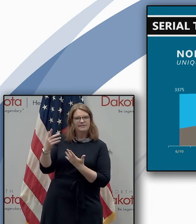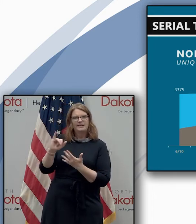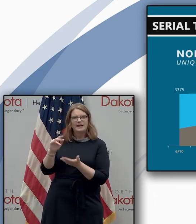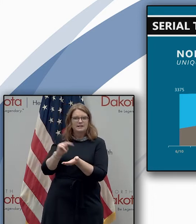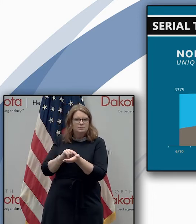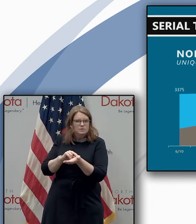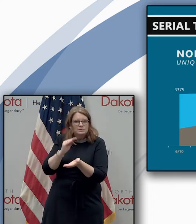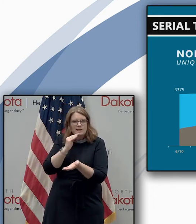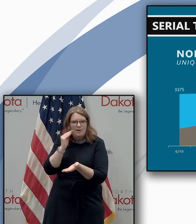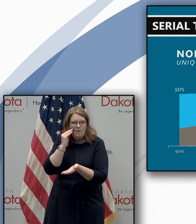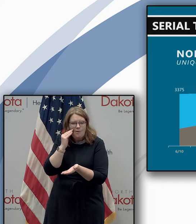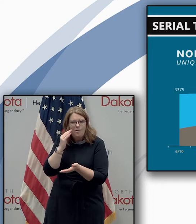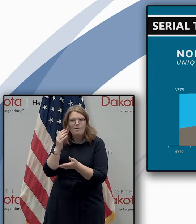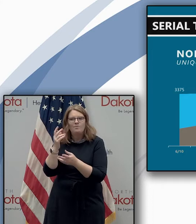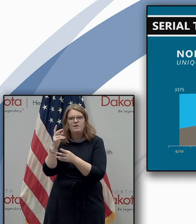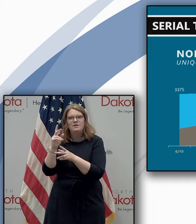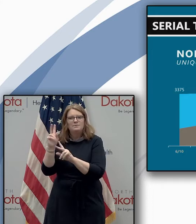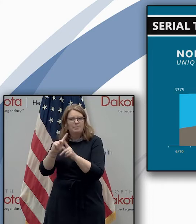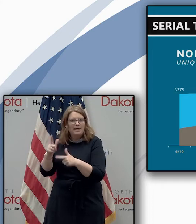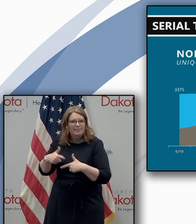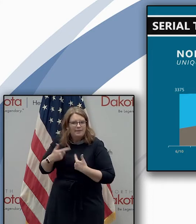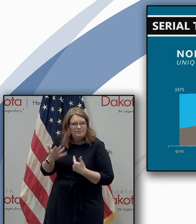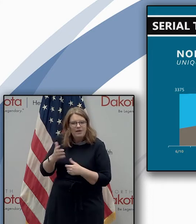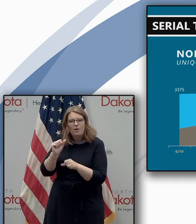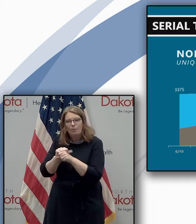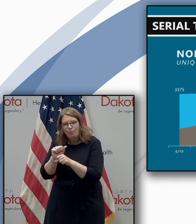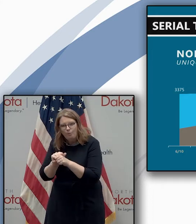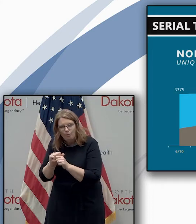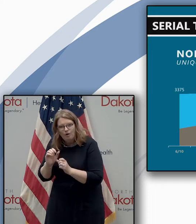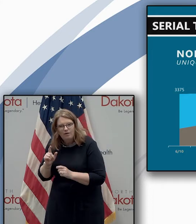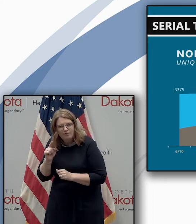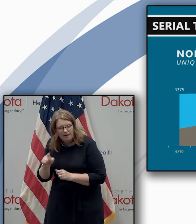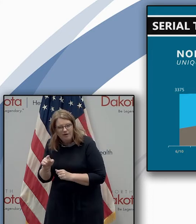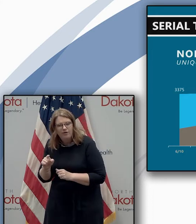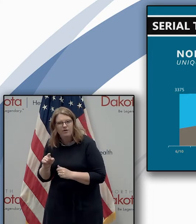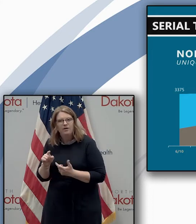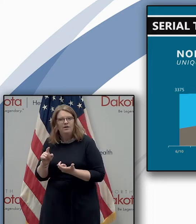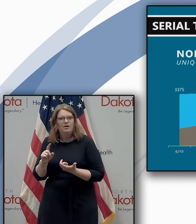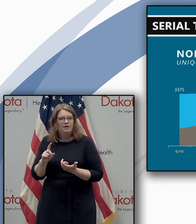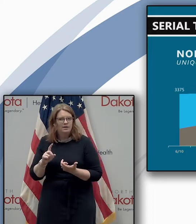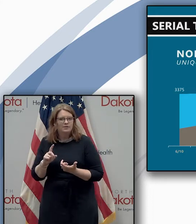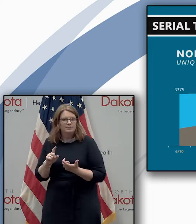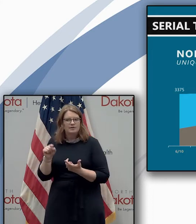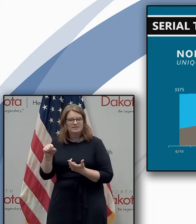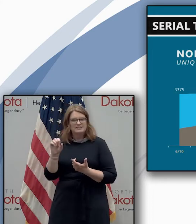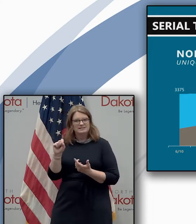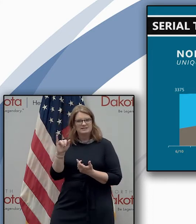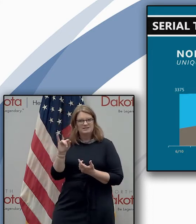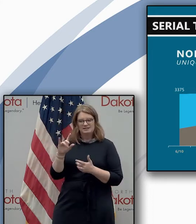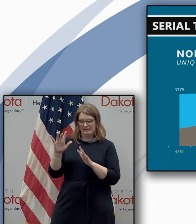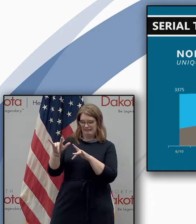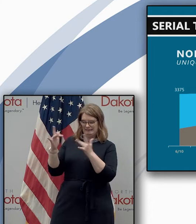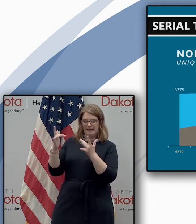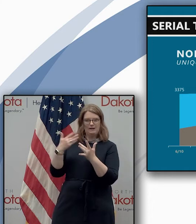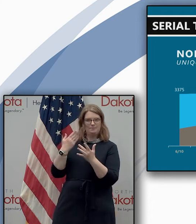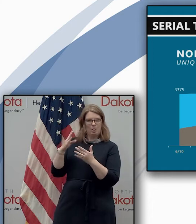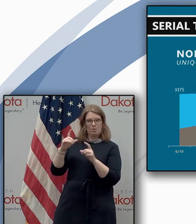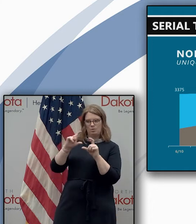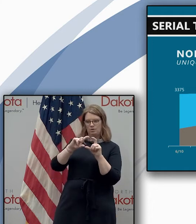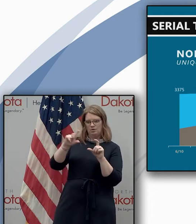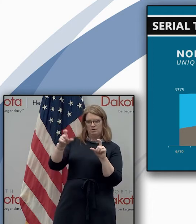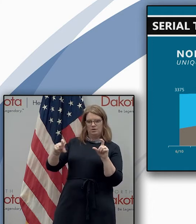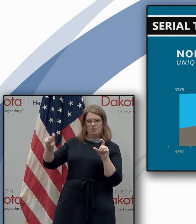-term care workers or other health care workers or residents in long-term care and again on this slide the light blue on the top